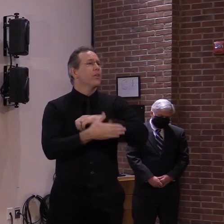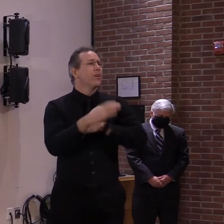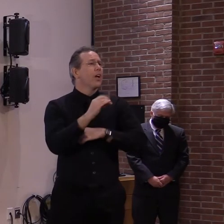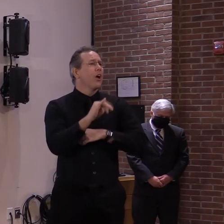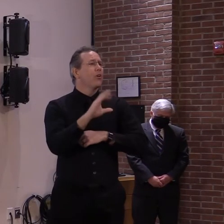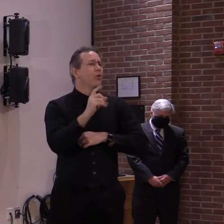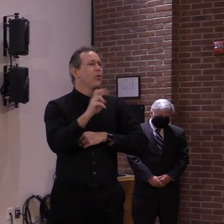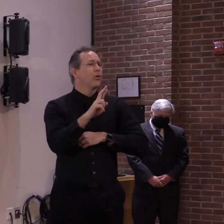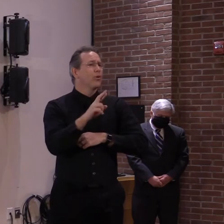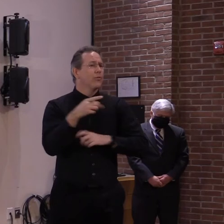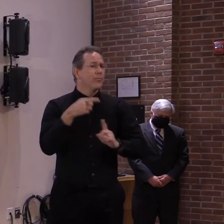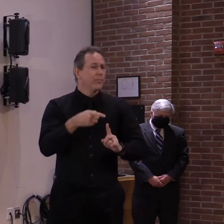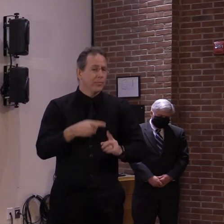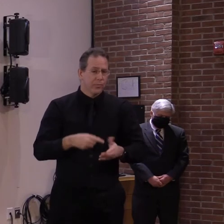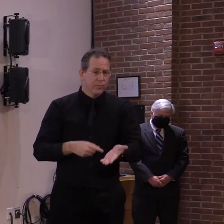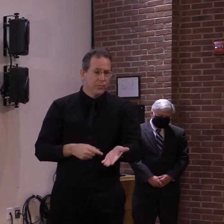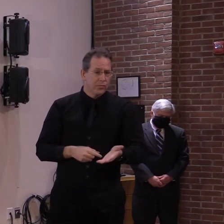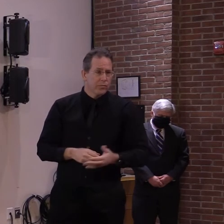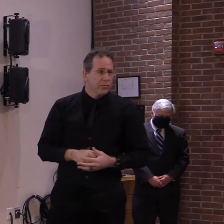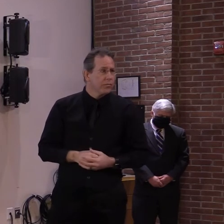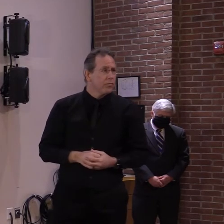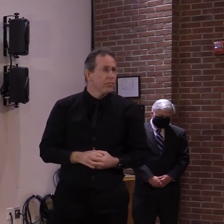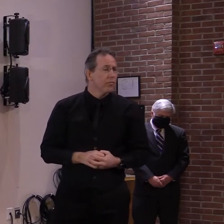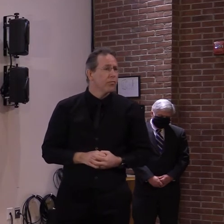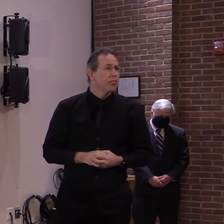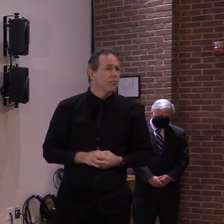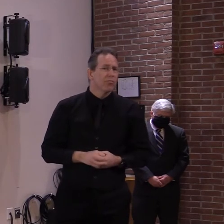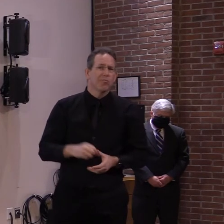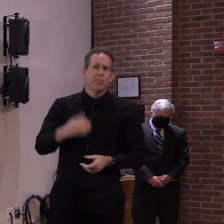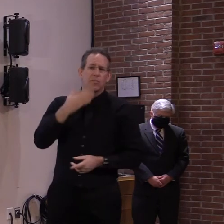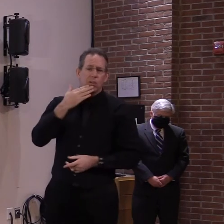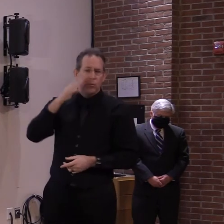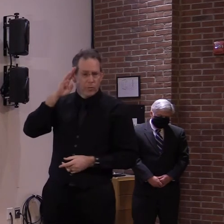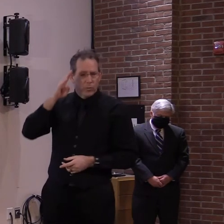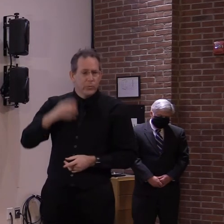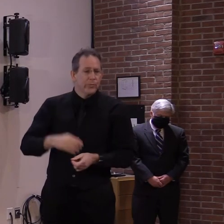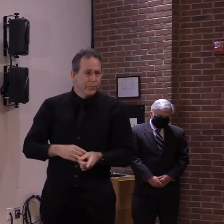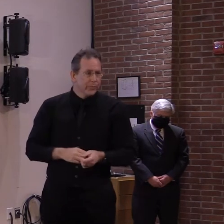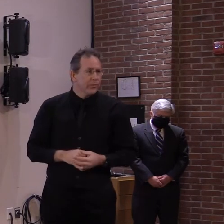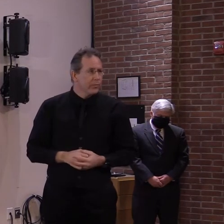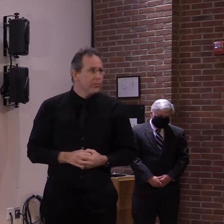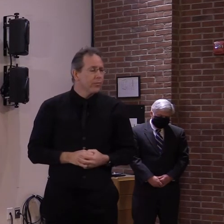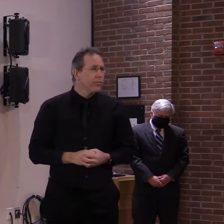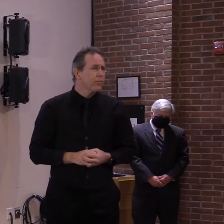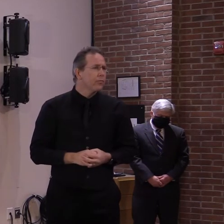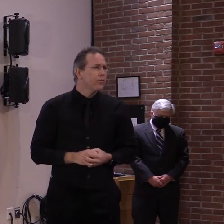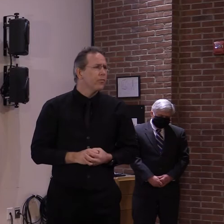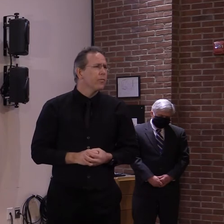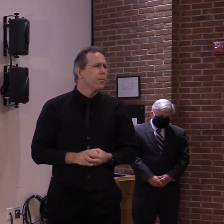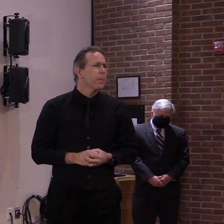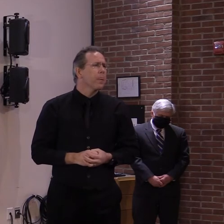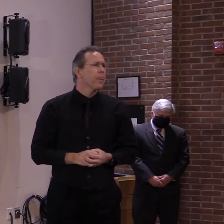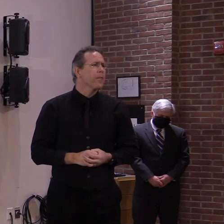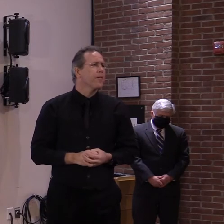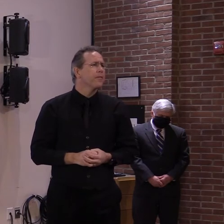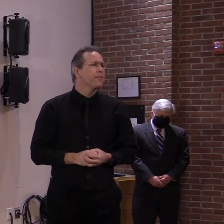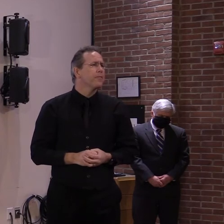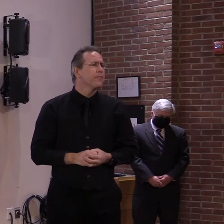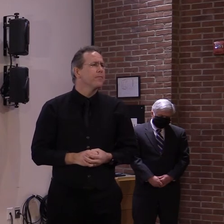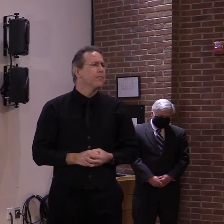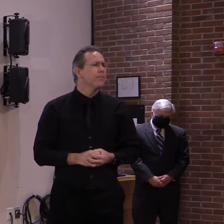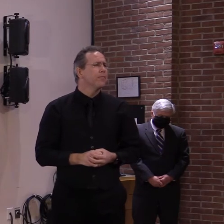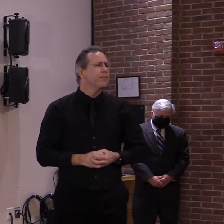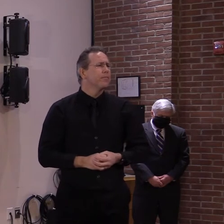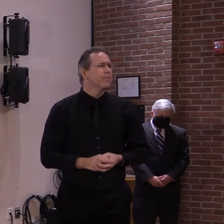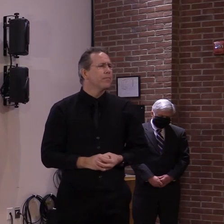Thank you, Rebecca. Good morning, Governor. Um, I'm excited to hear that Secretary Smith is going to look into the zip code issue that